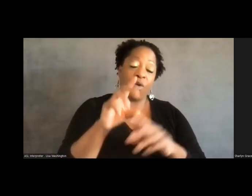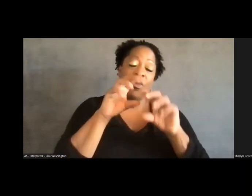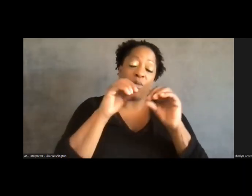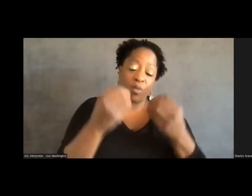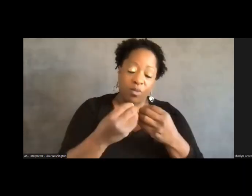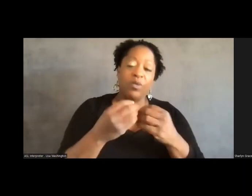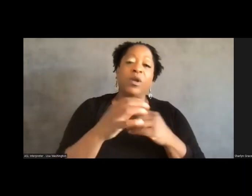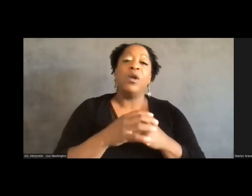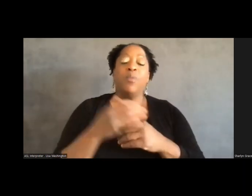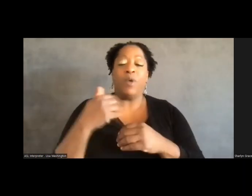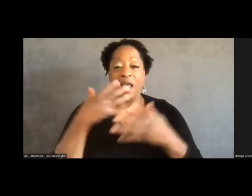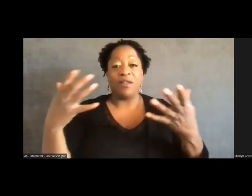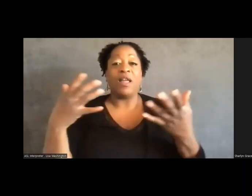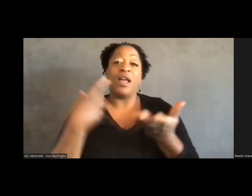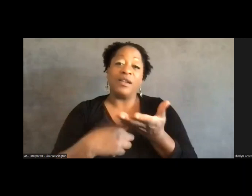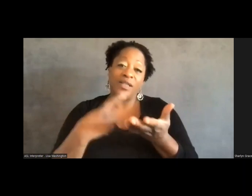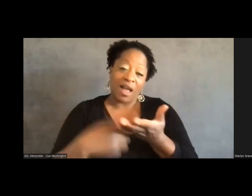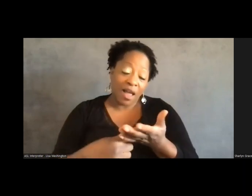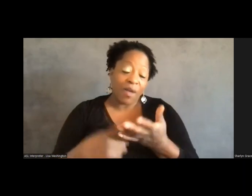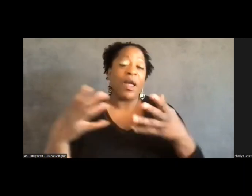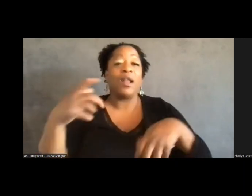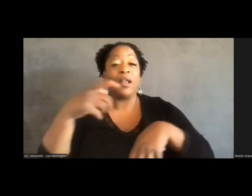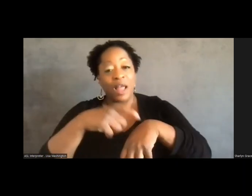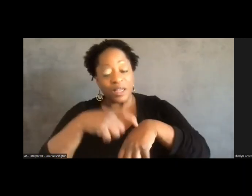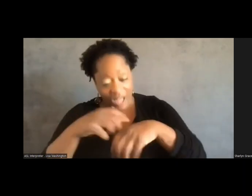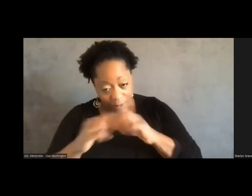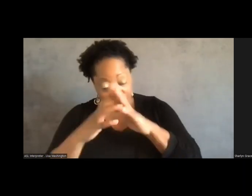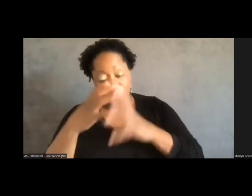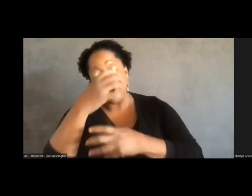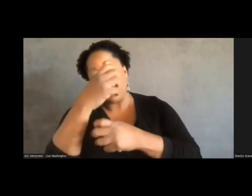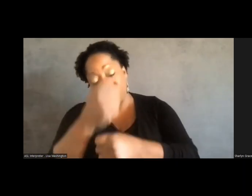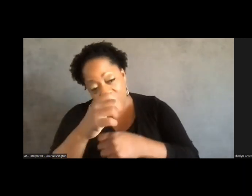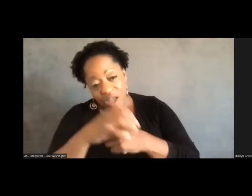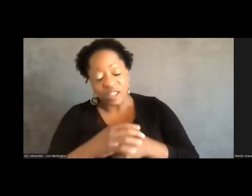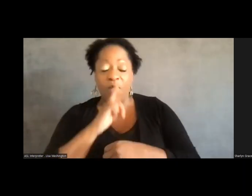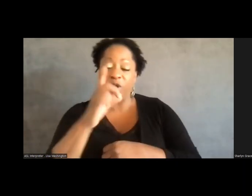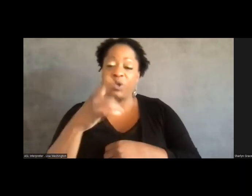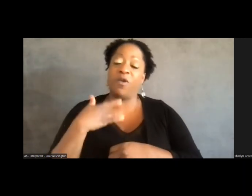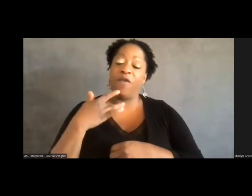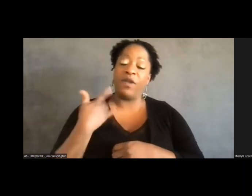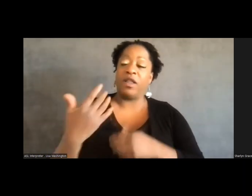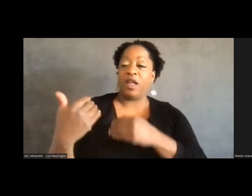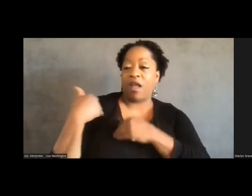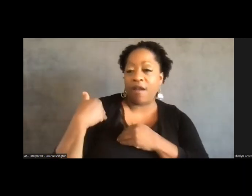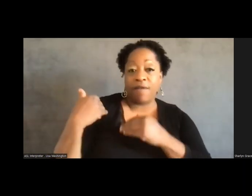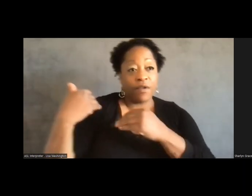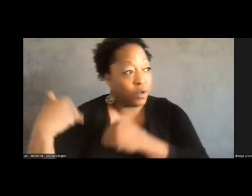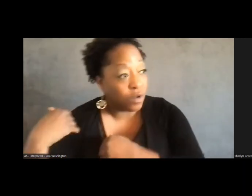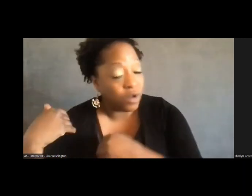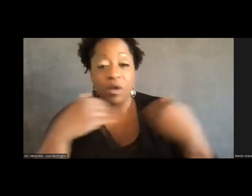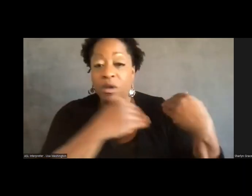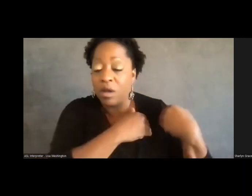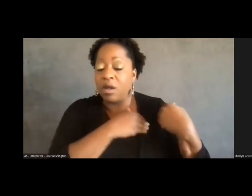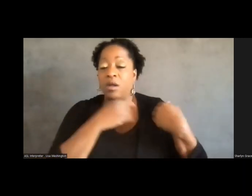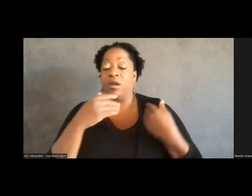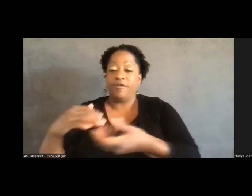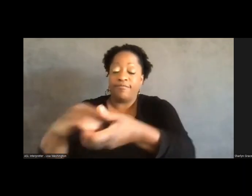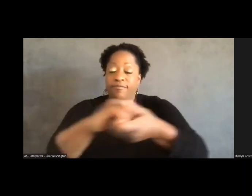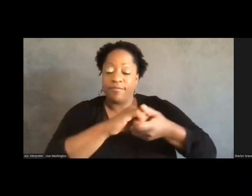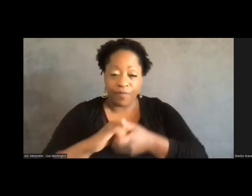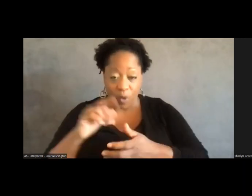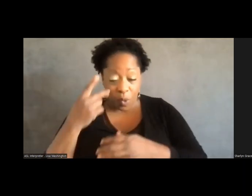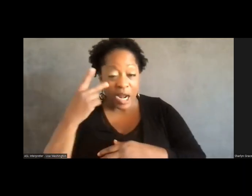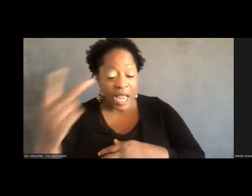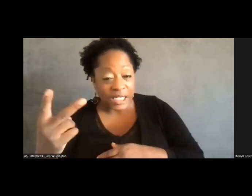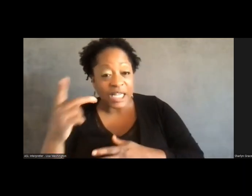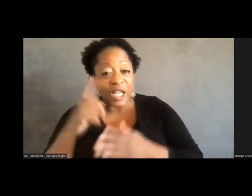had a lot of time and we built trust. And I think there was a real feeling of accountability because a thing that I see and that I think